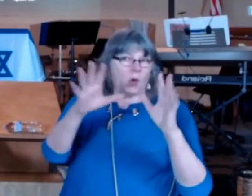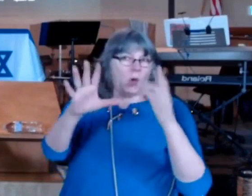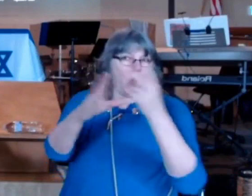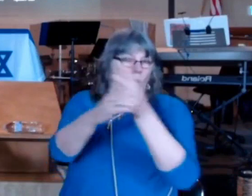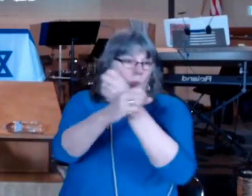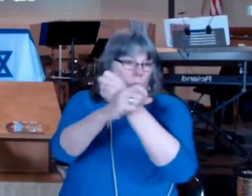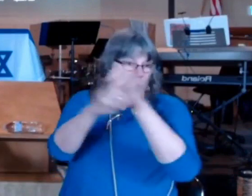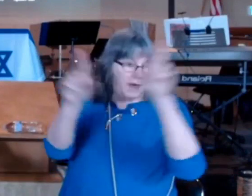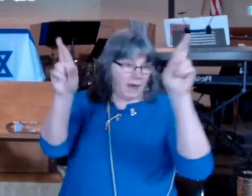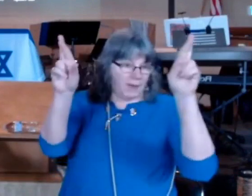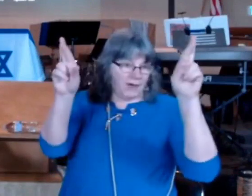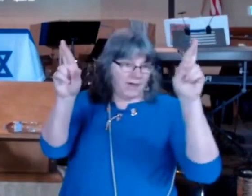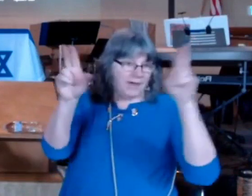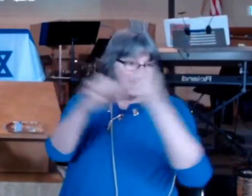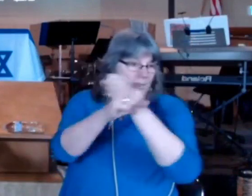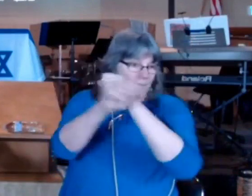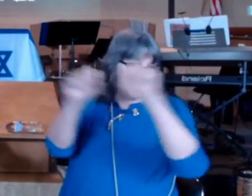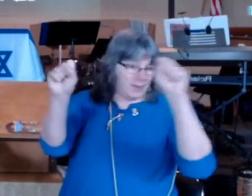redeemer